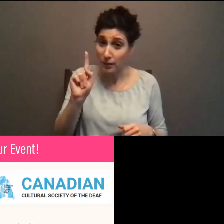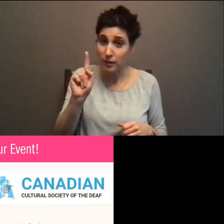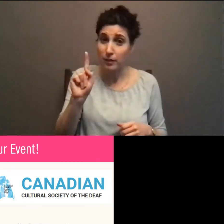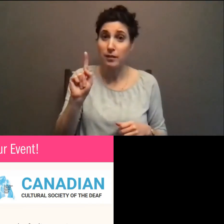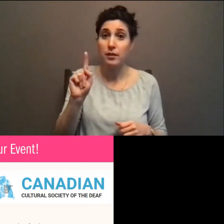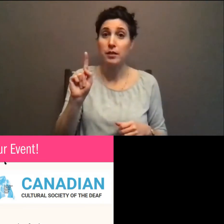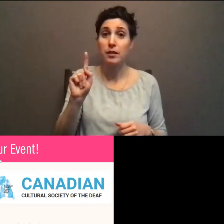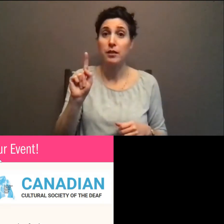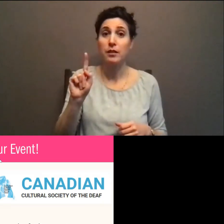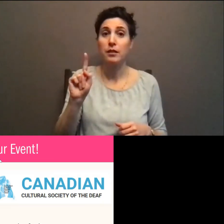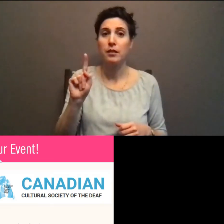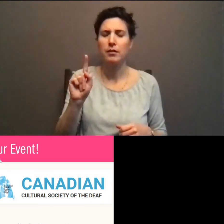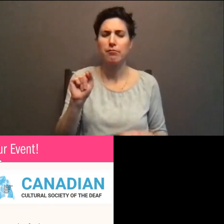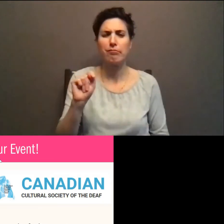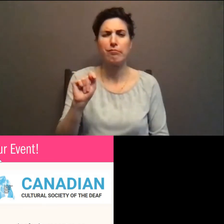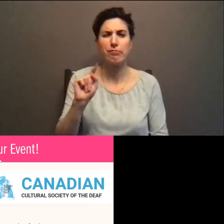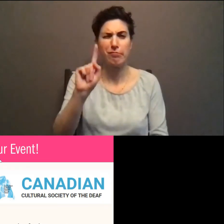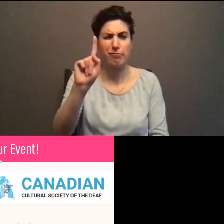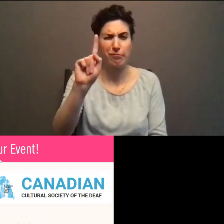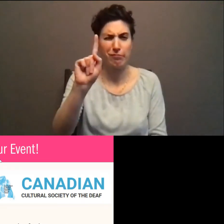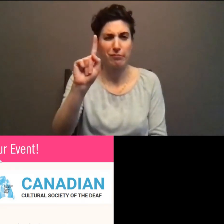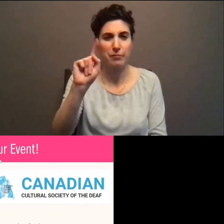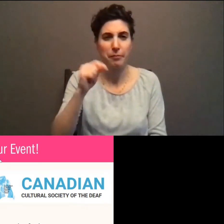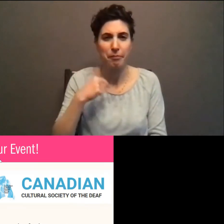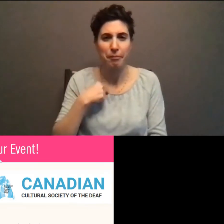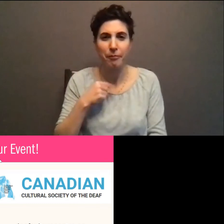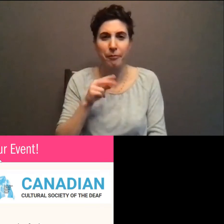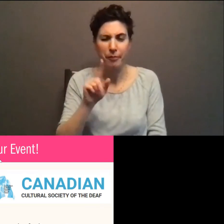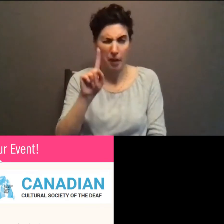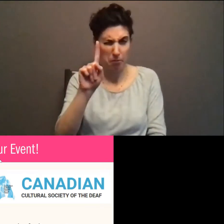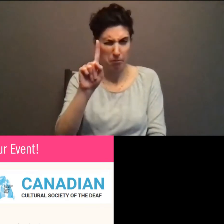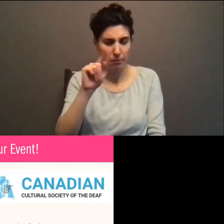um, oh, I'm just sorry. I'm just looking at a...